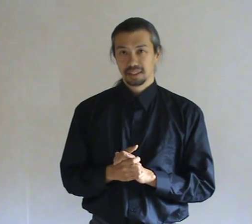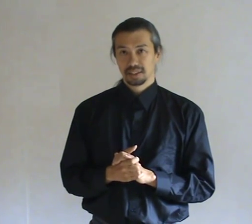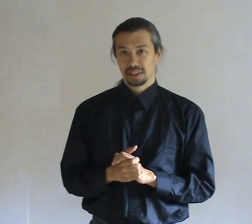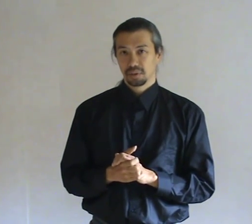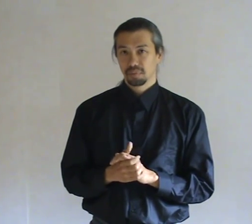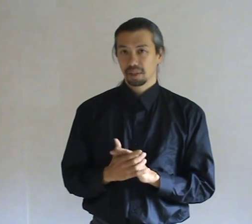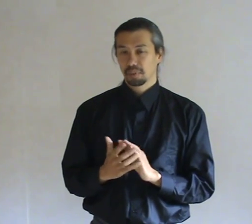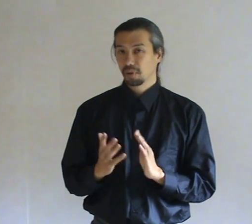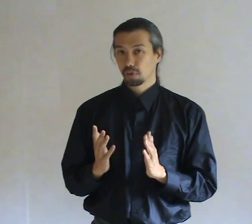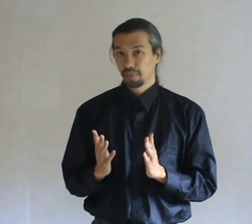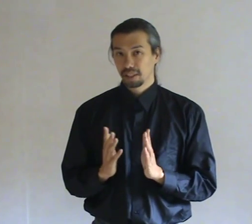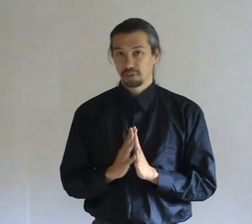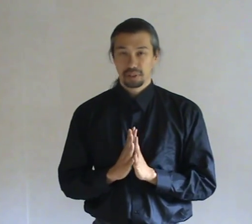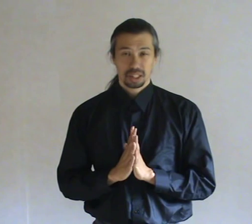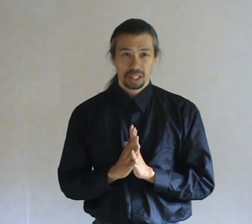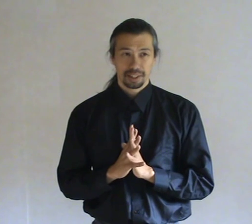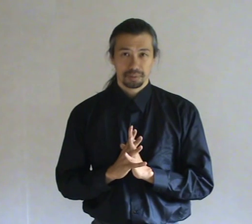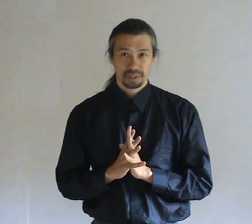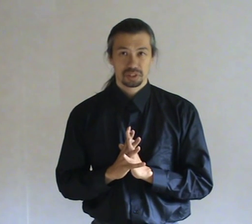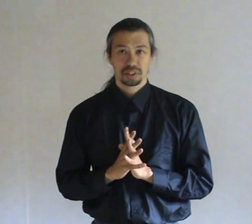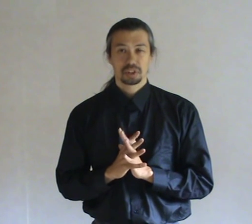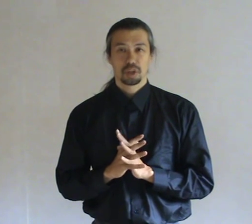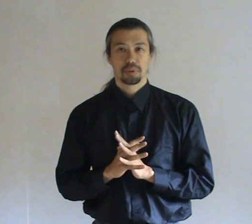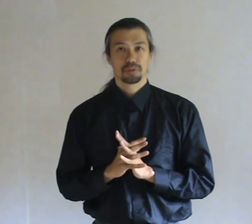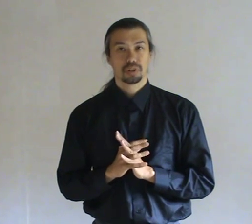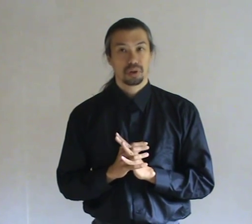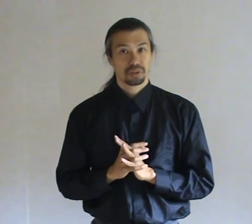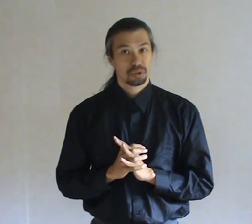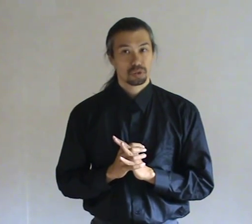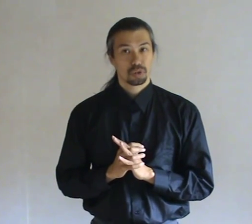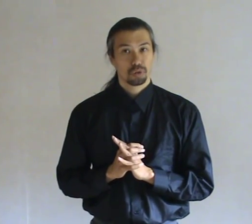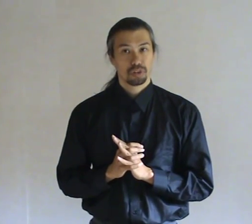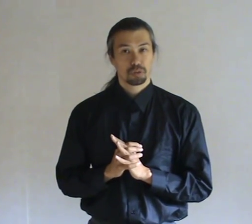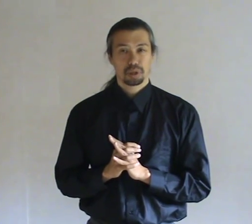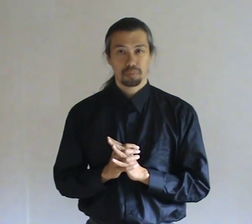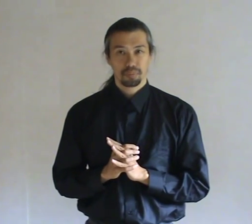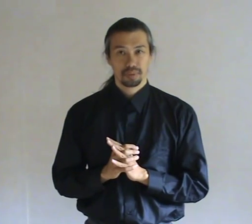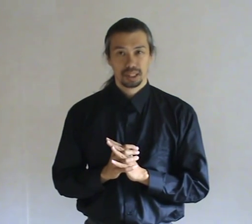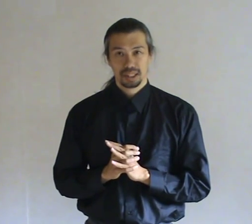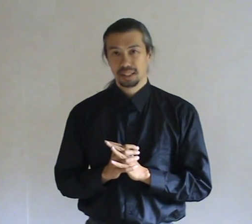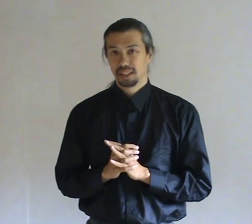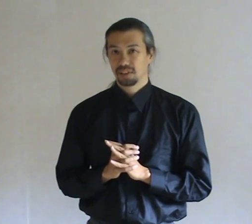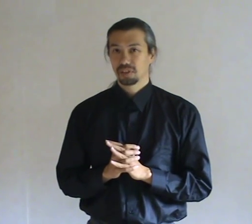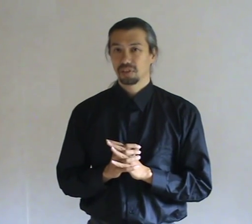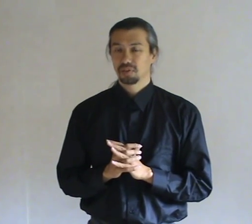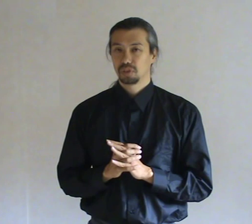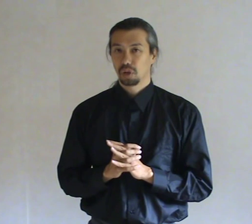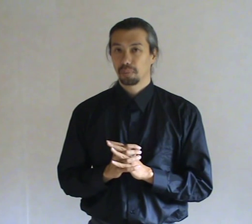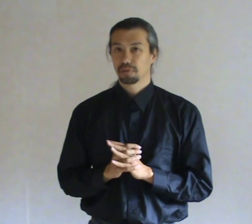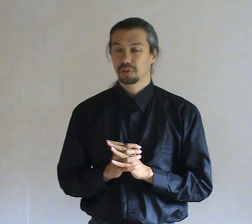So let me also make this very clear. It is not the job of the God to solve this problem. It is the job of the